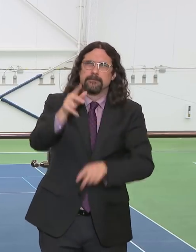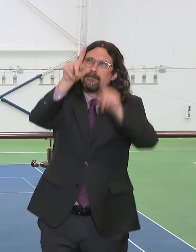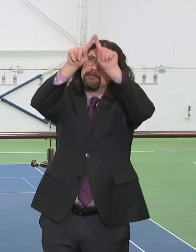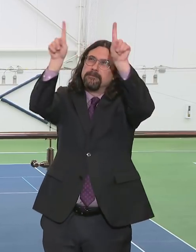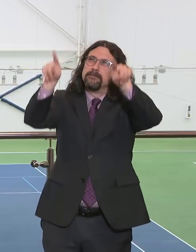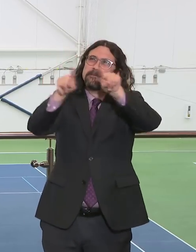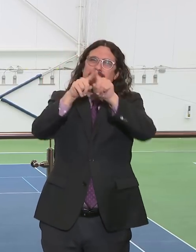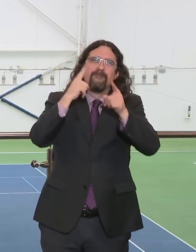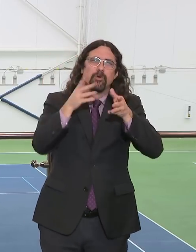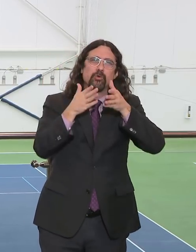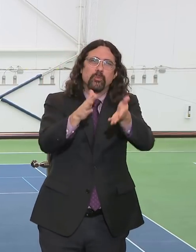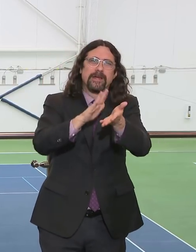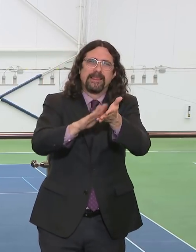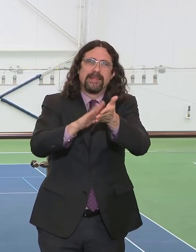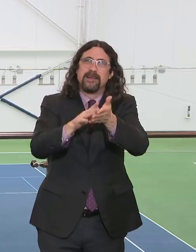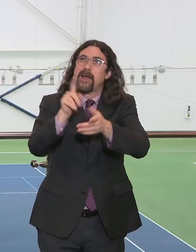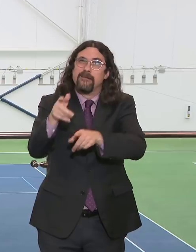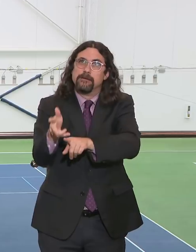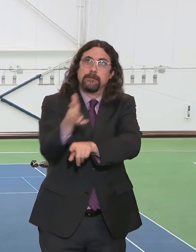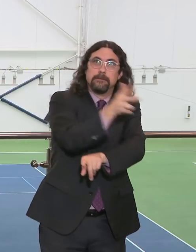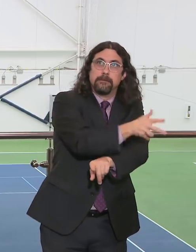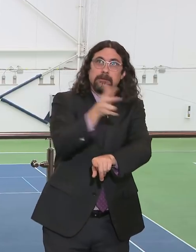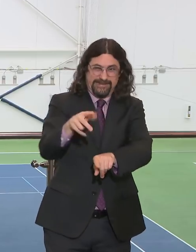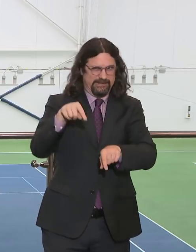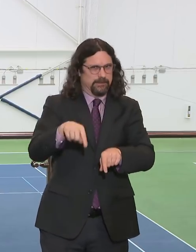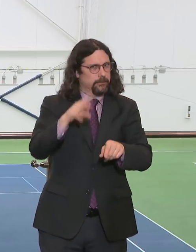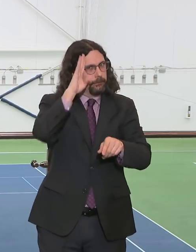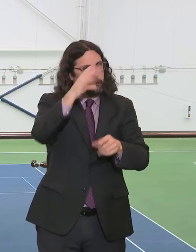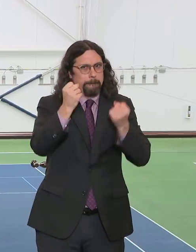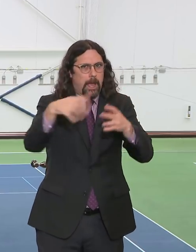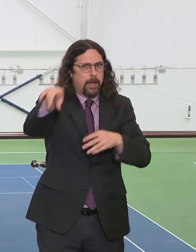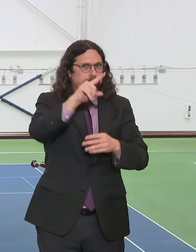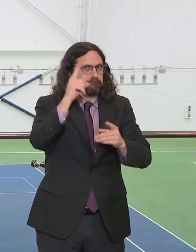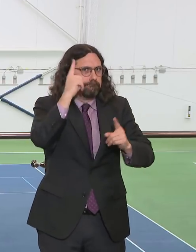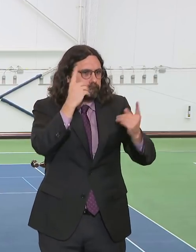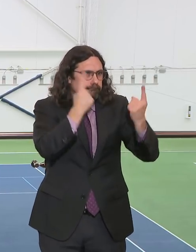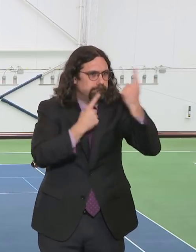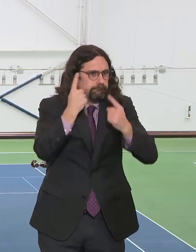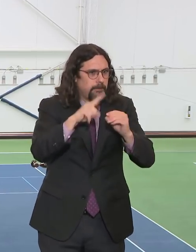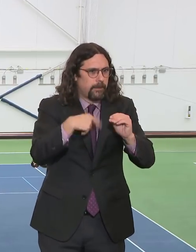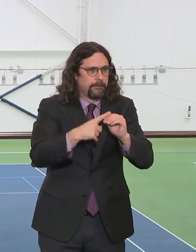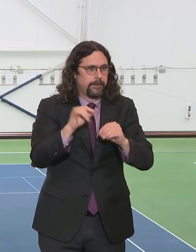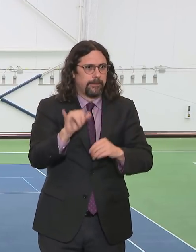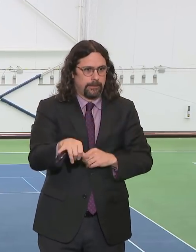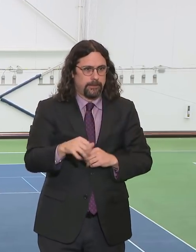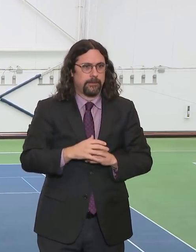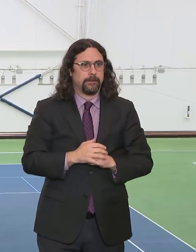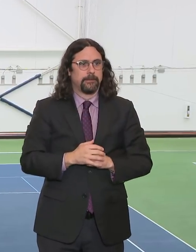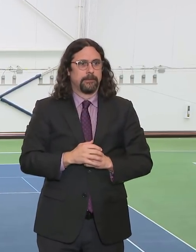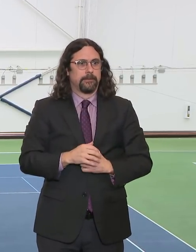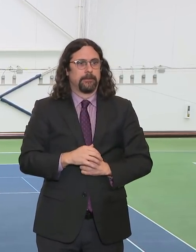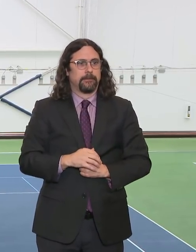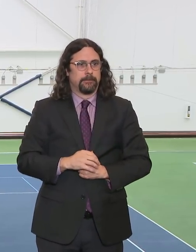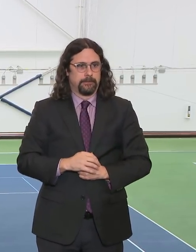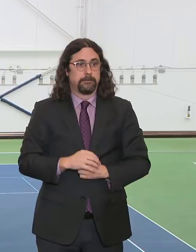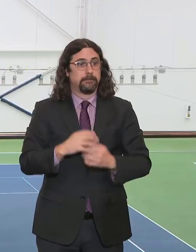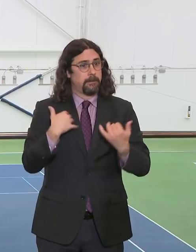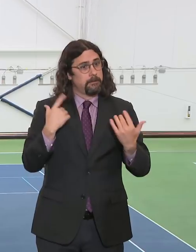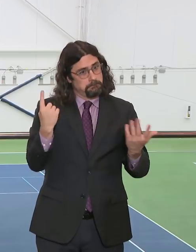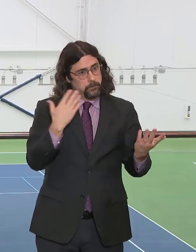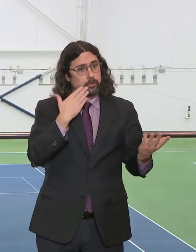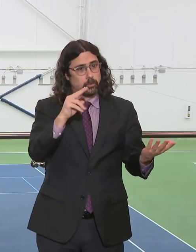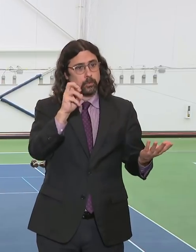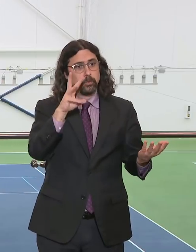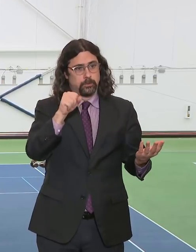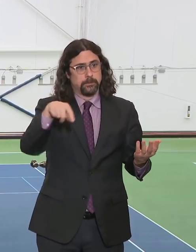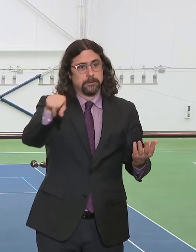side parking will be suspended for the next two weeks. Two weeks through Tuesday, April 14th.